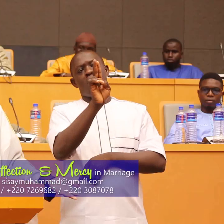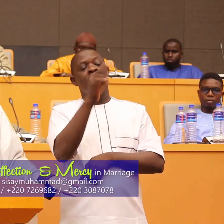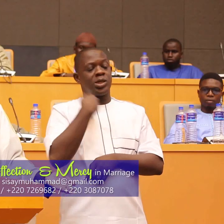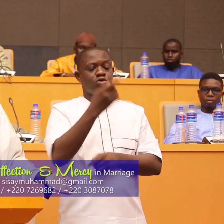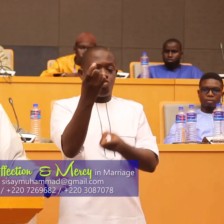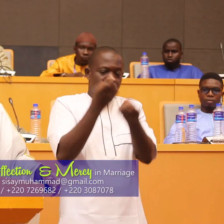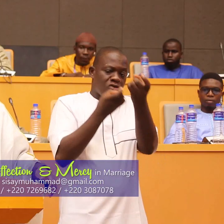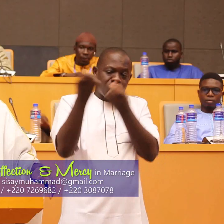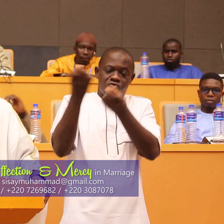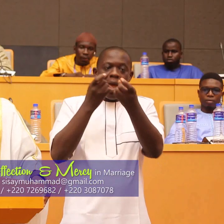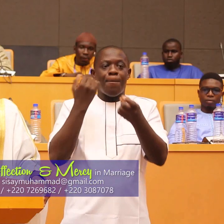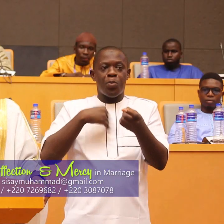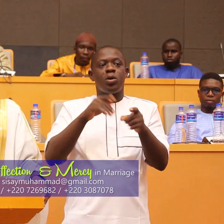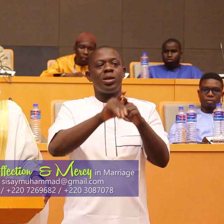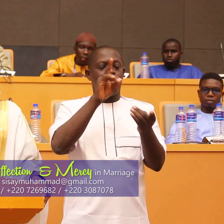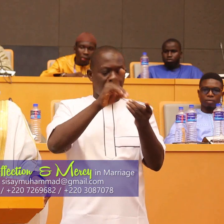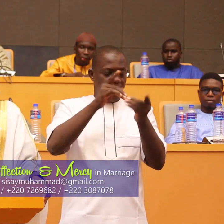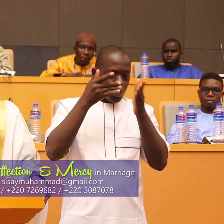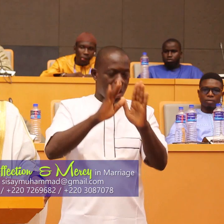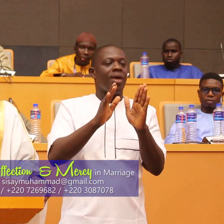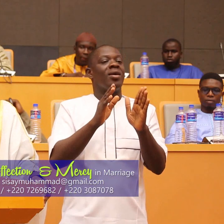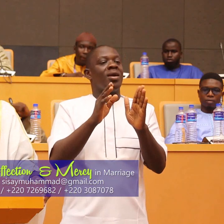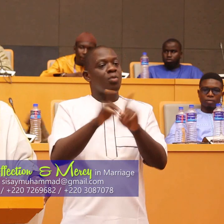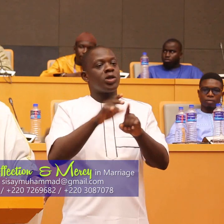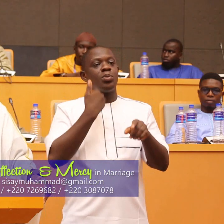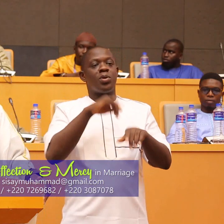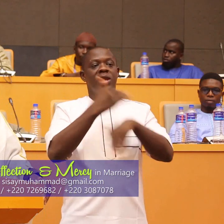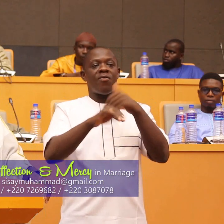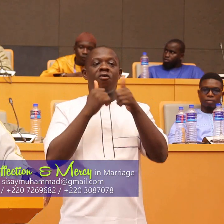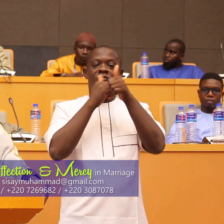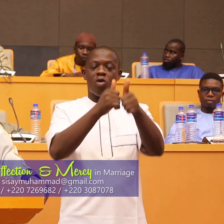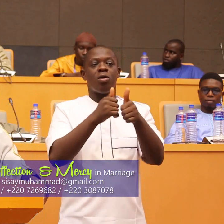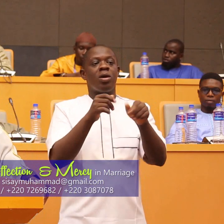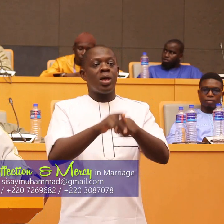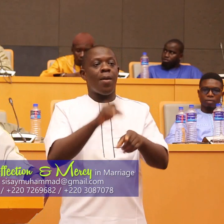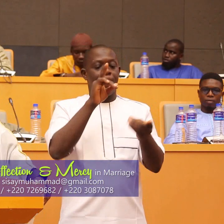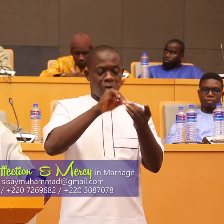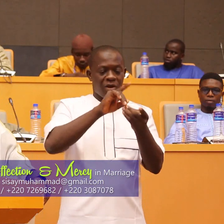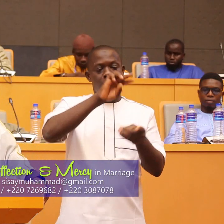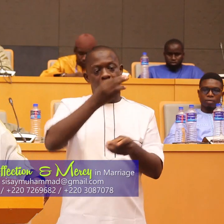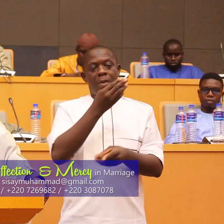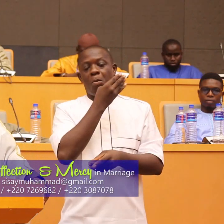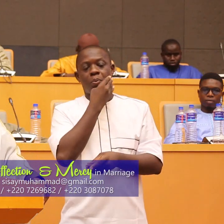because we're not practicing it anymore Rasulullah kissing Aisha there